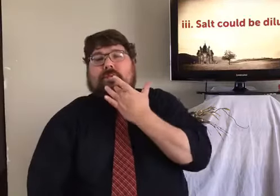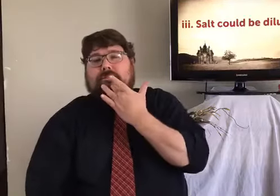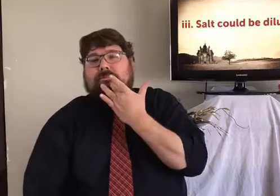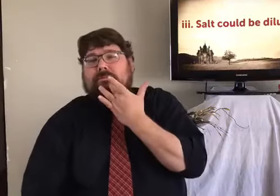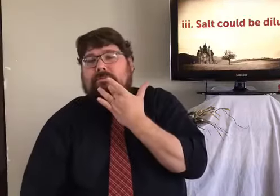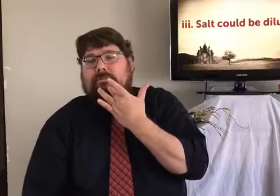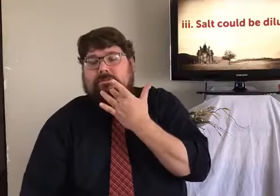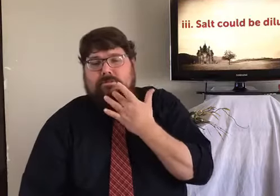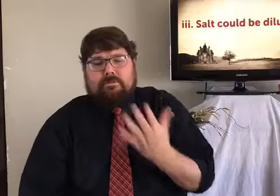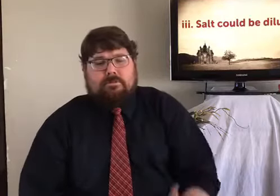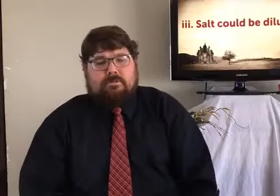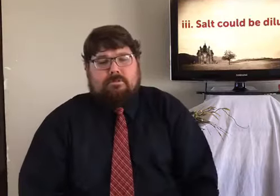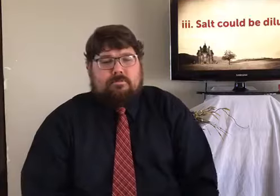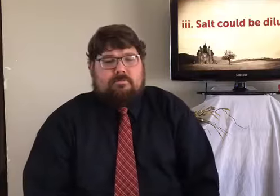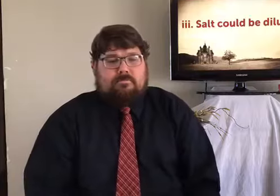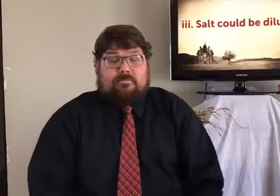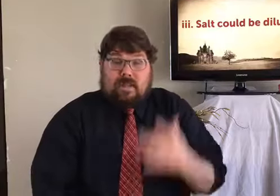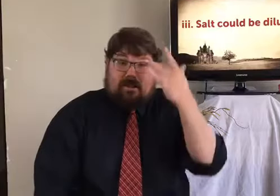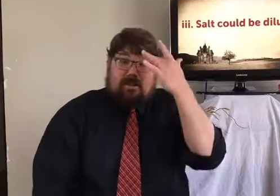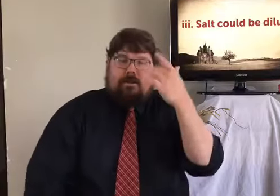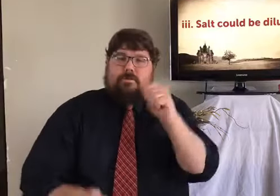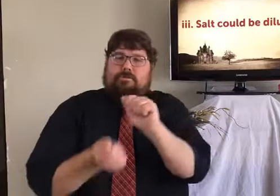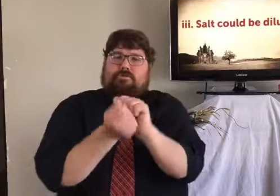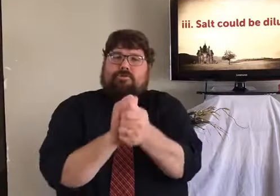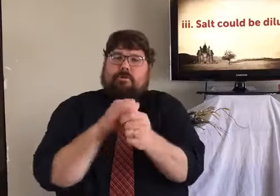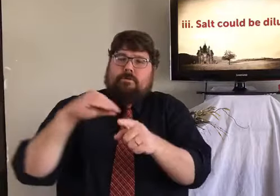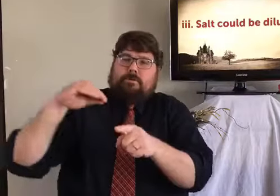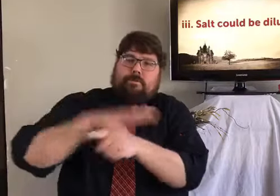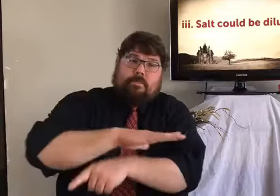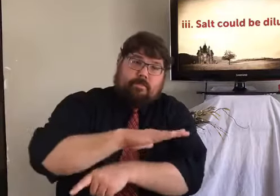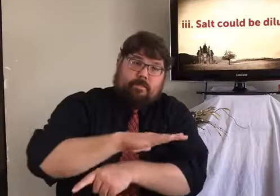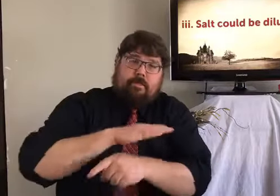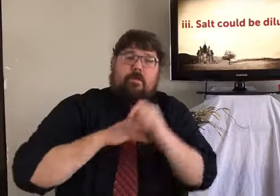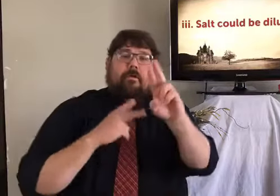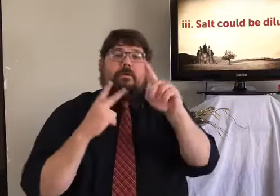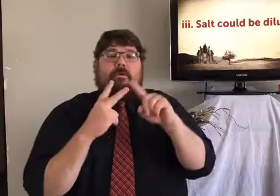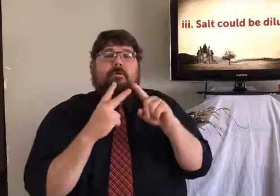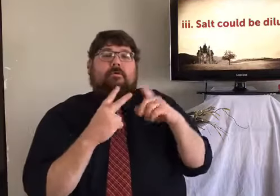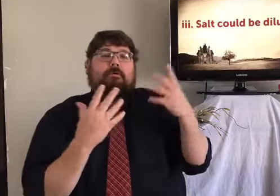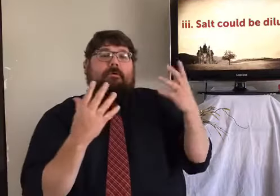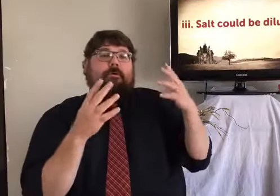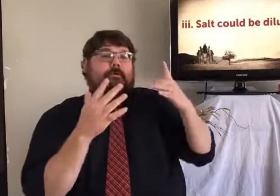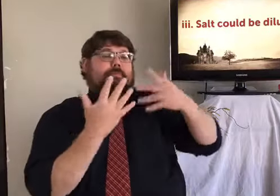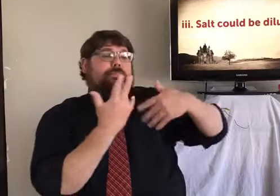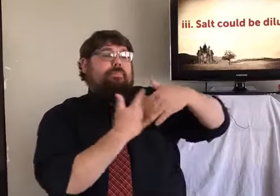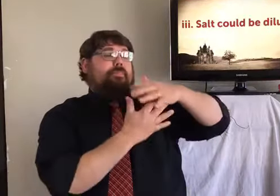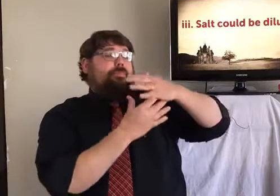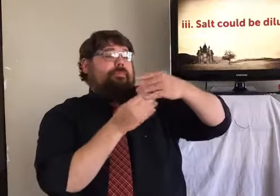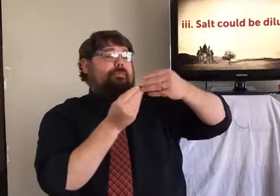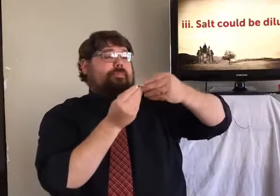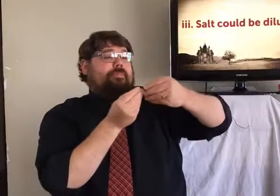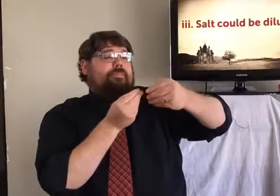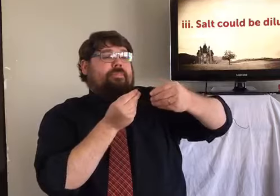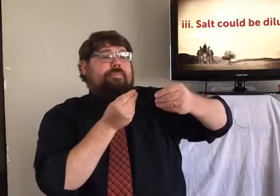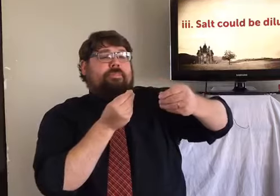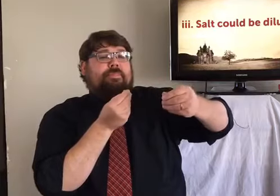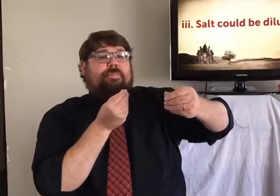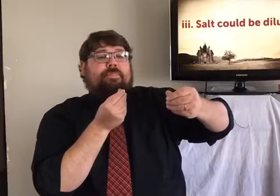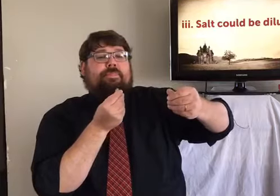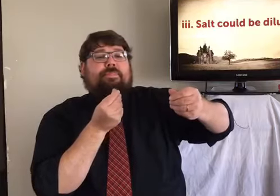So it's possible that salt can lose its flavor if it's diluted in that way. It's been changed because of what